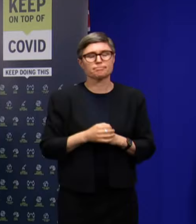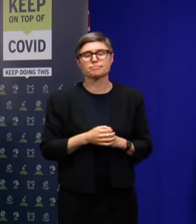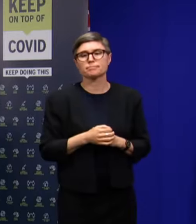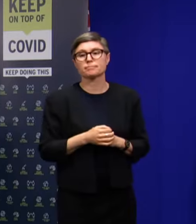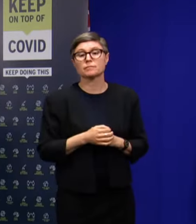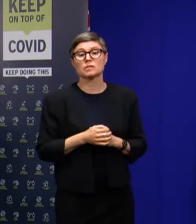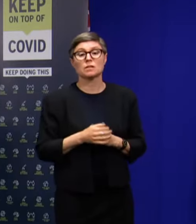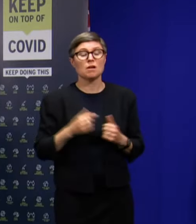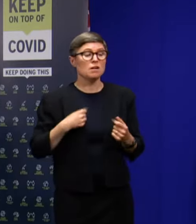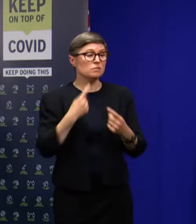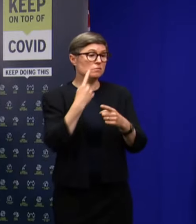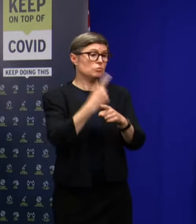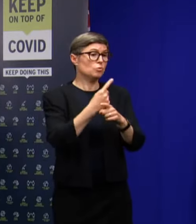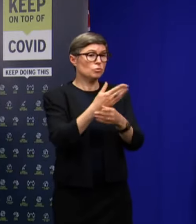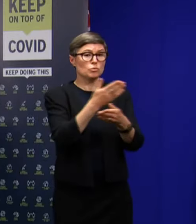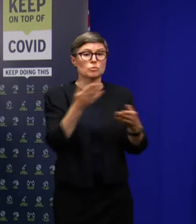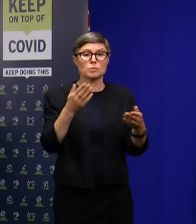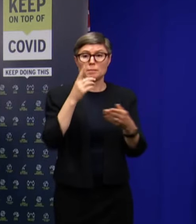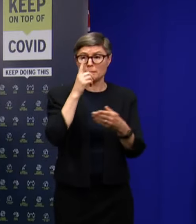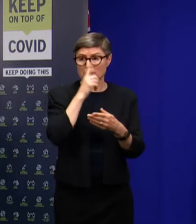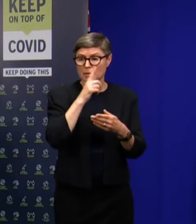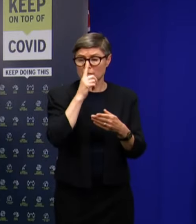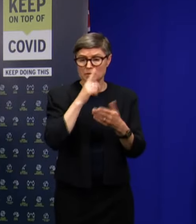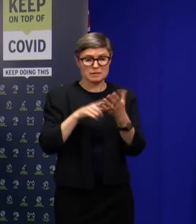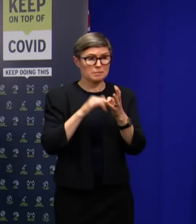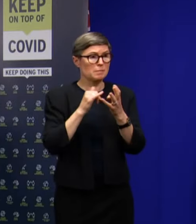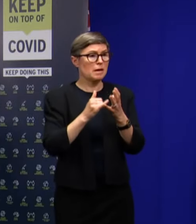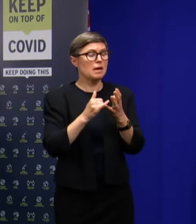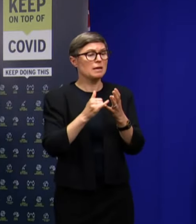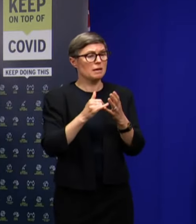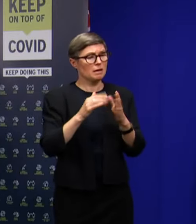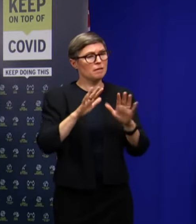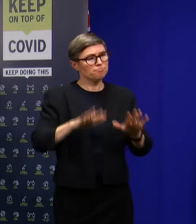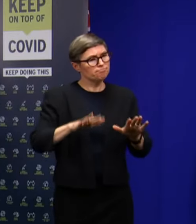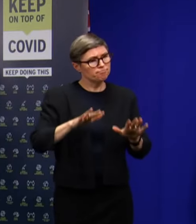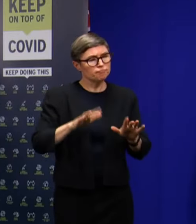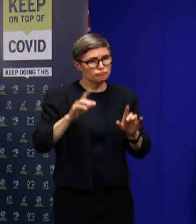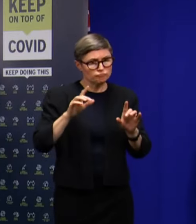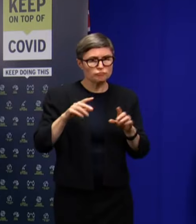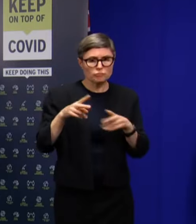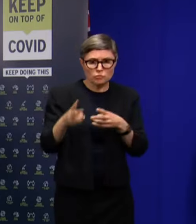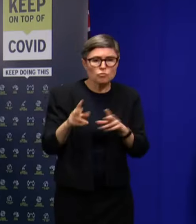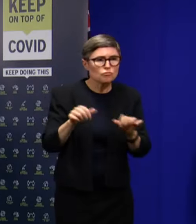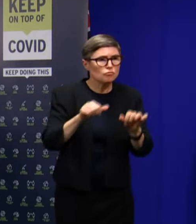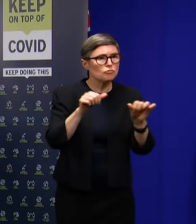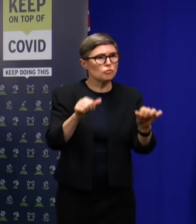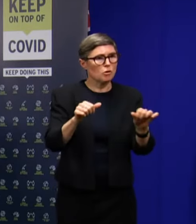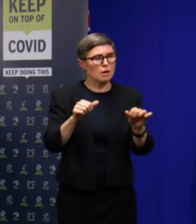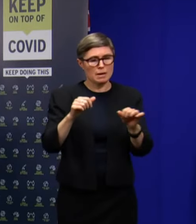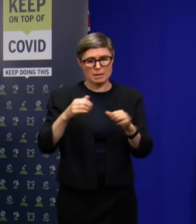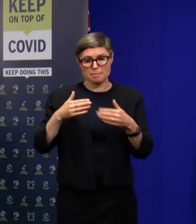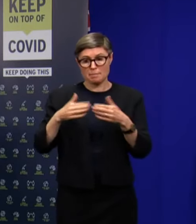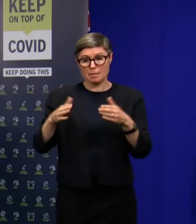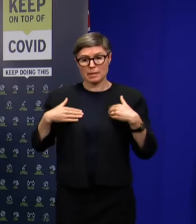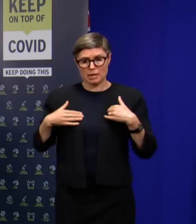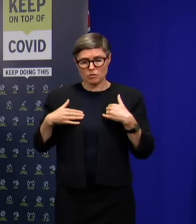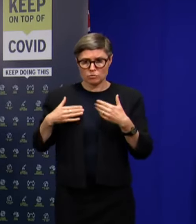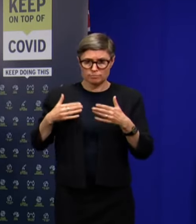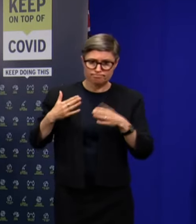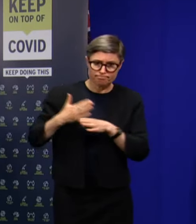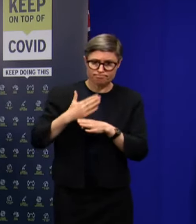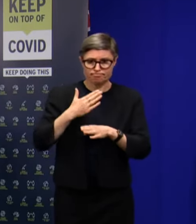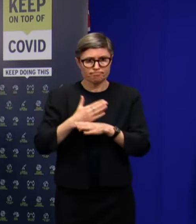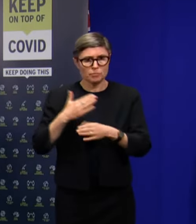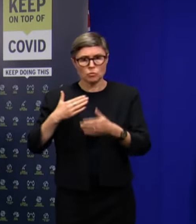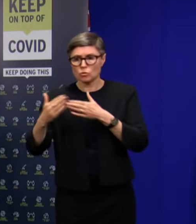remain calm. Public health are doing their job. There is potentially going